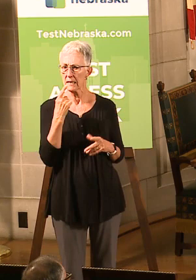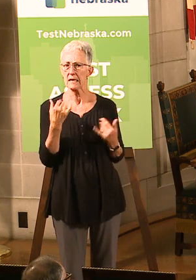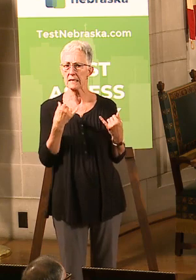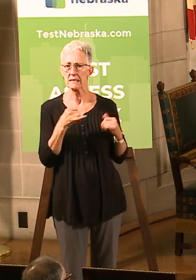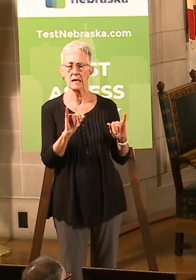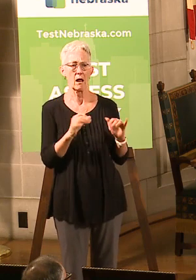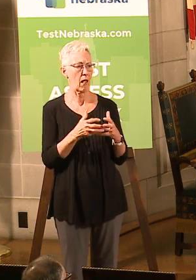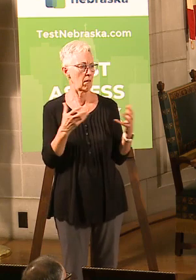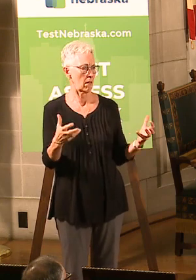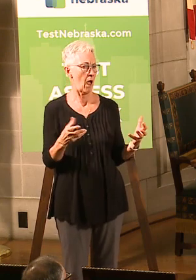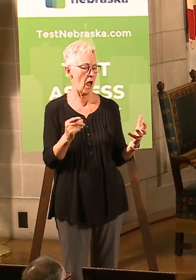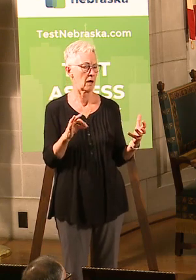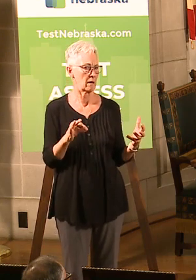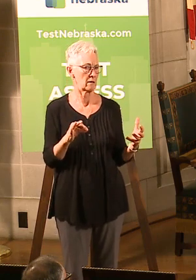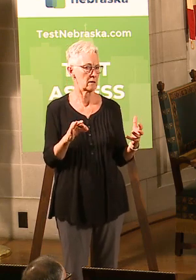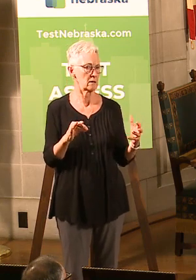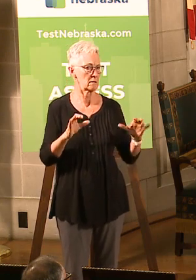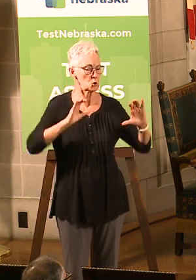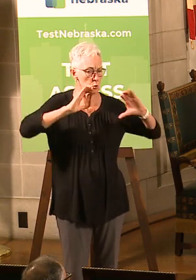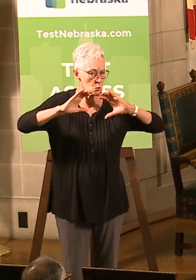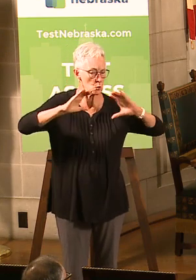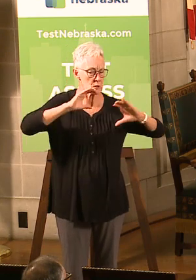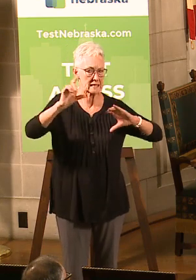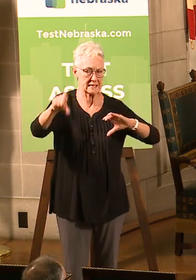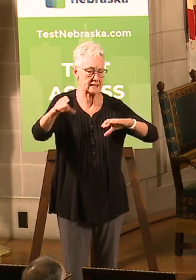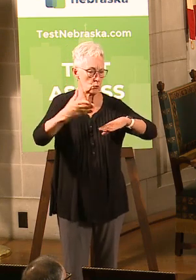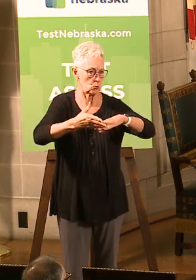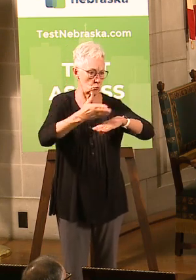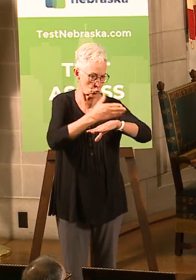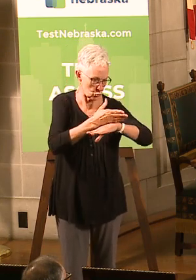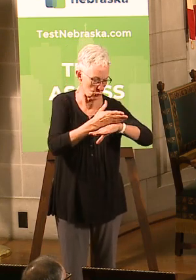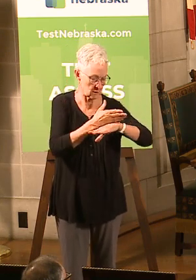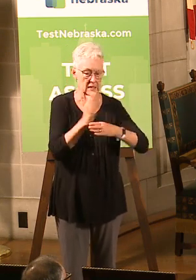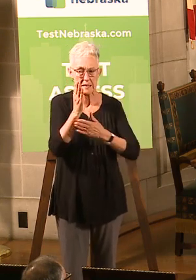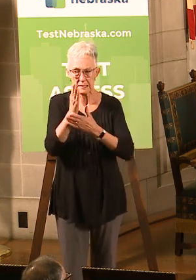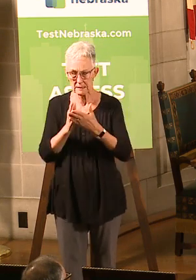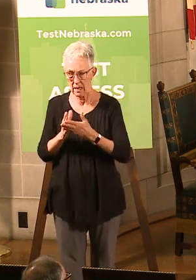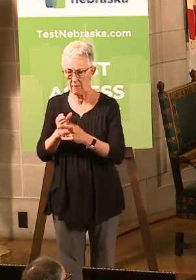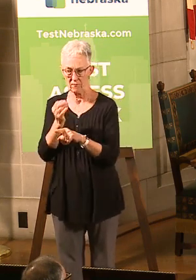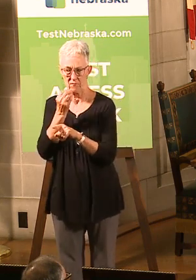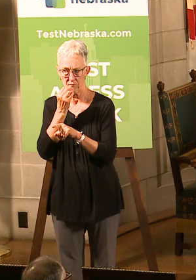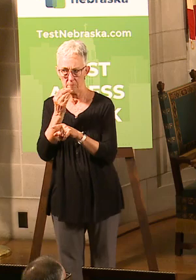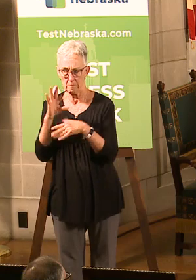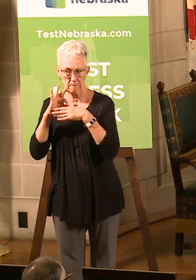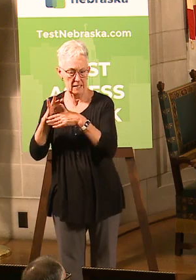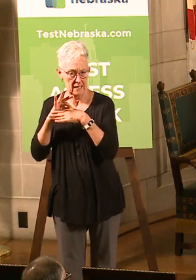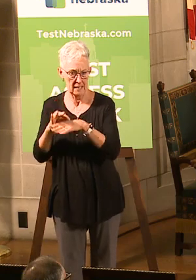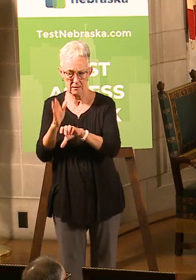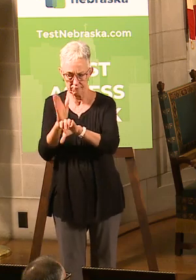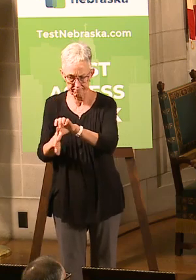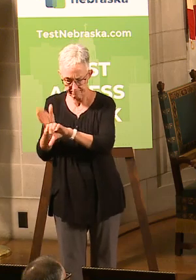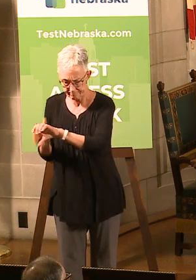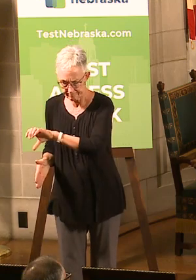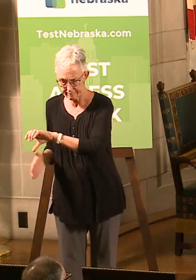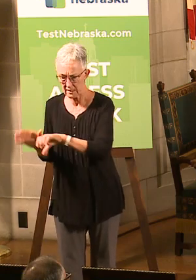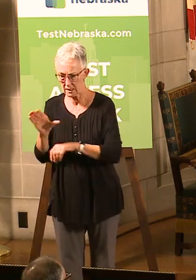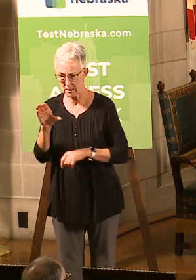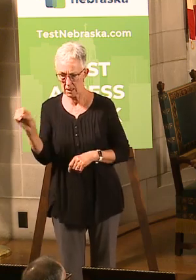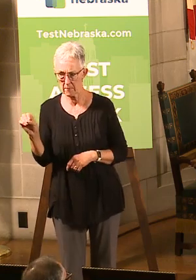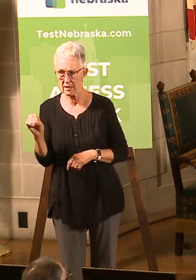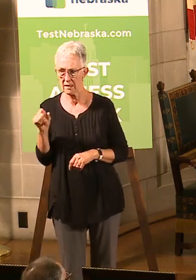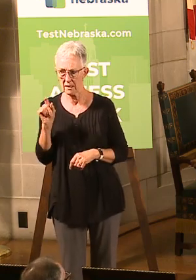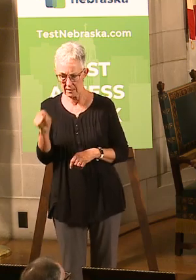communication that needs to happen. There are a lot of things that the food processors are doing that is not getting communicated to the workers or they're not